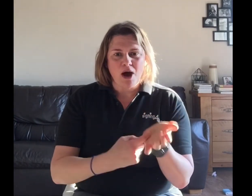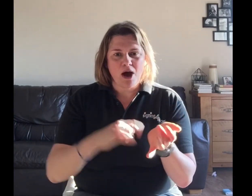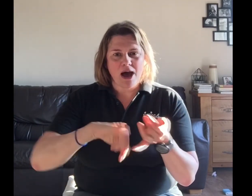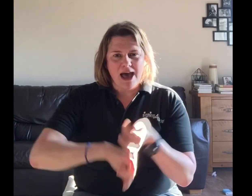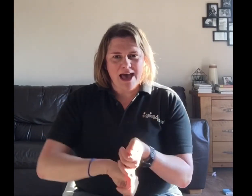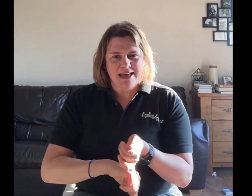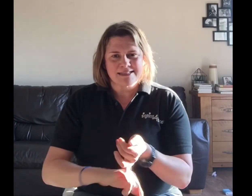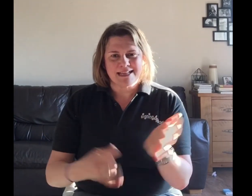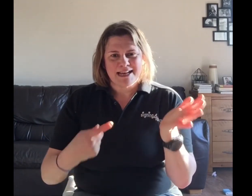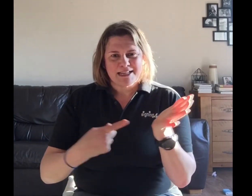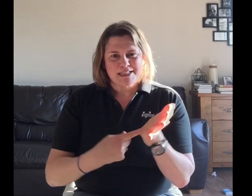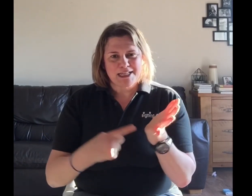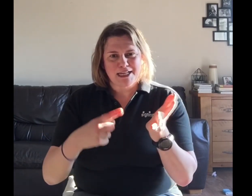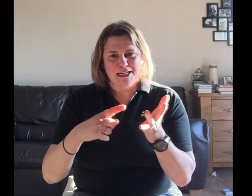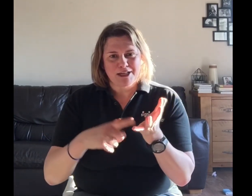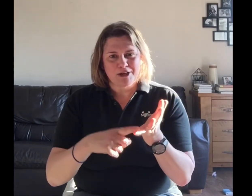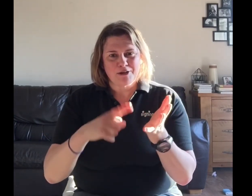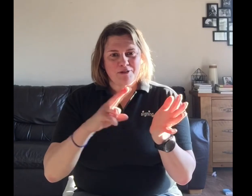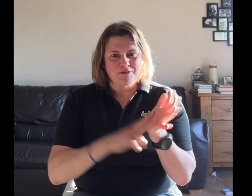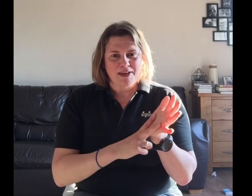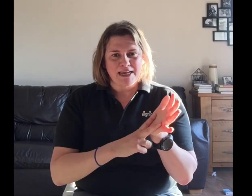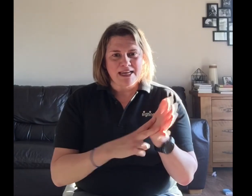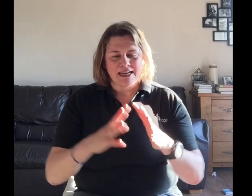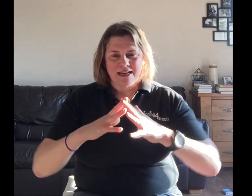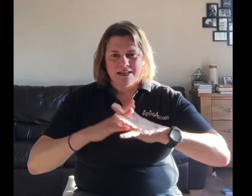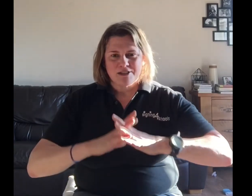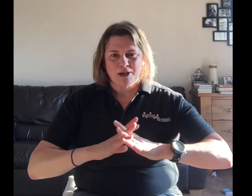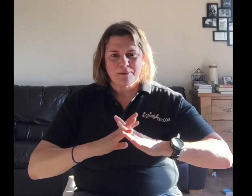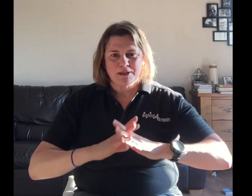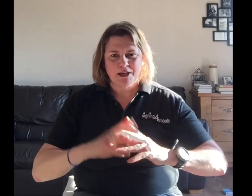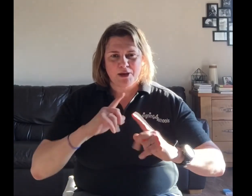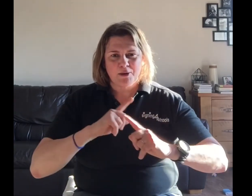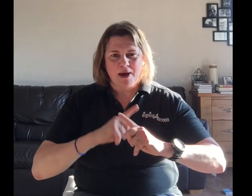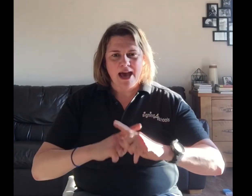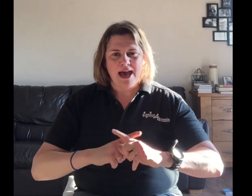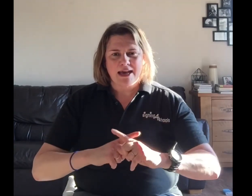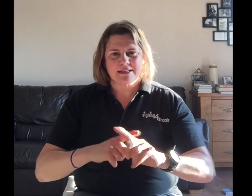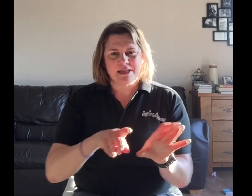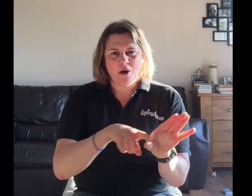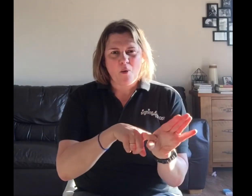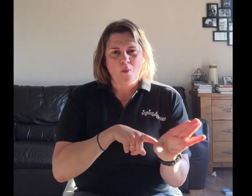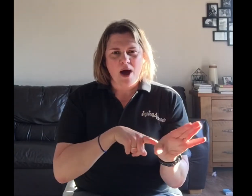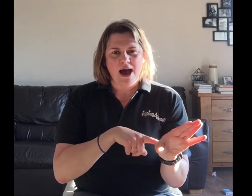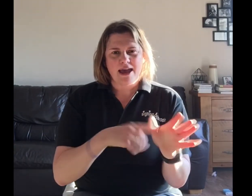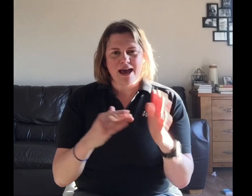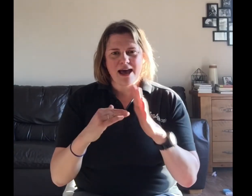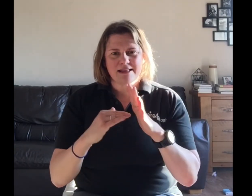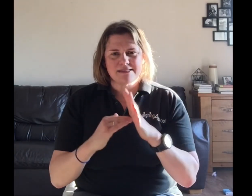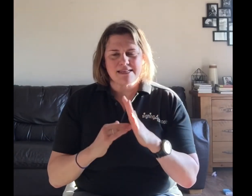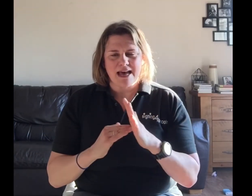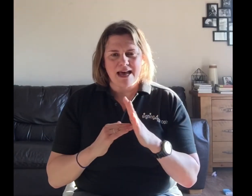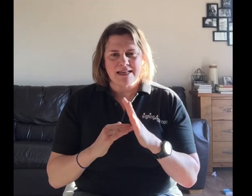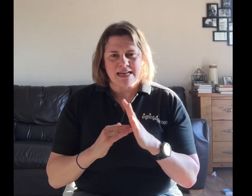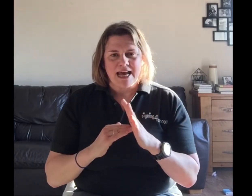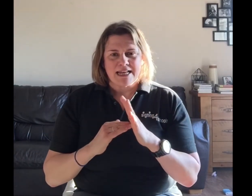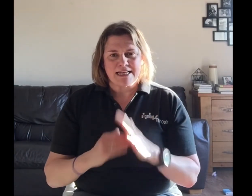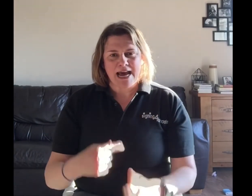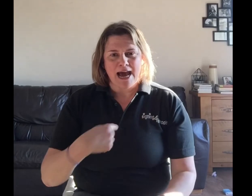R, S, T, U, V, W, X, Y, and Z. Now